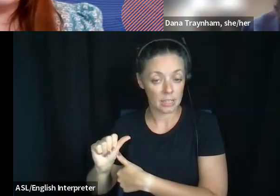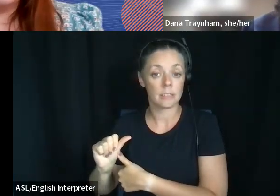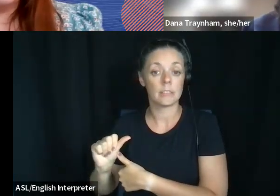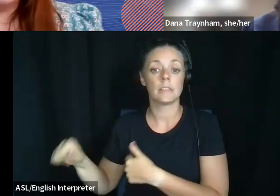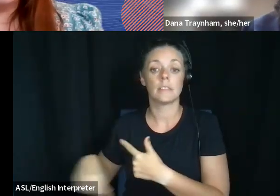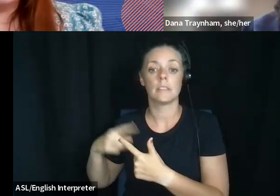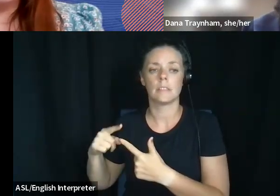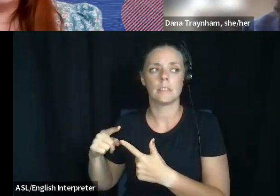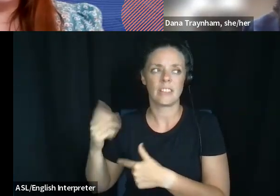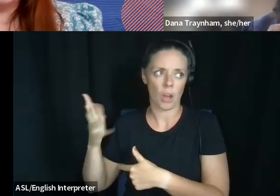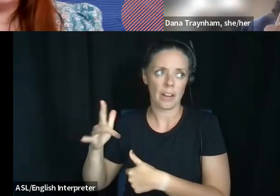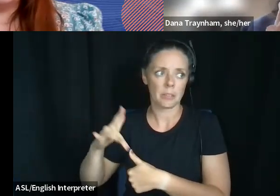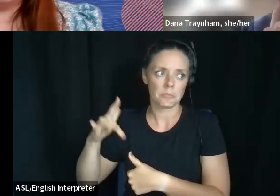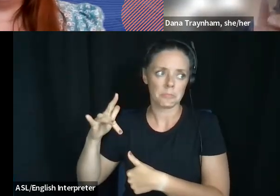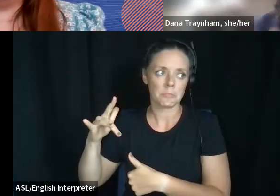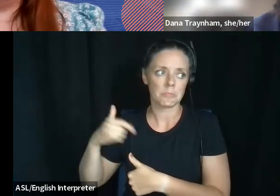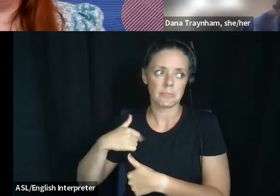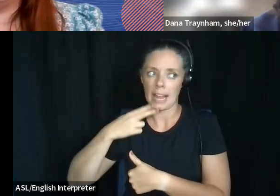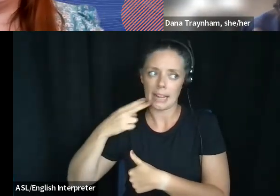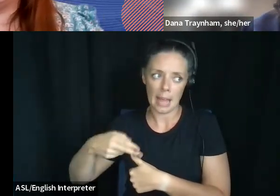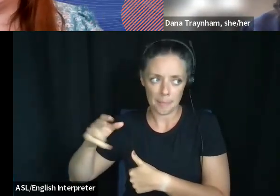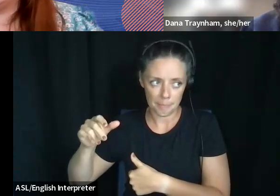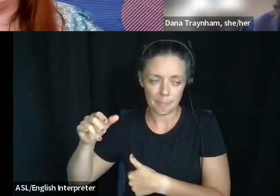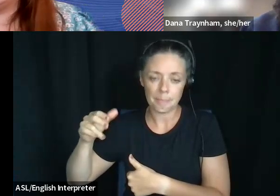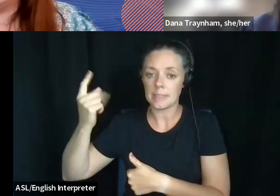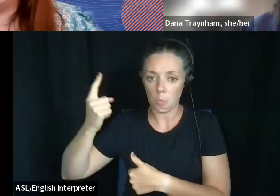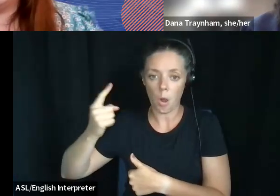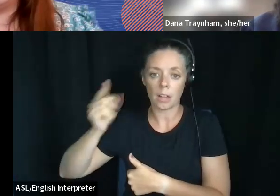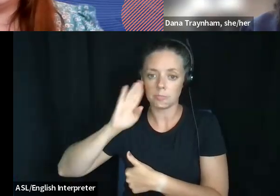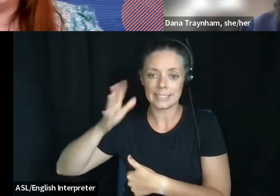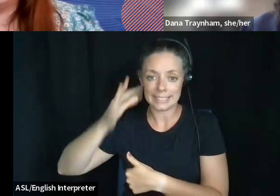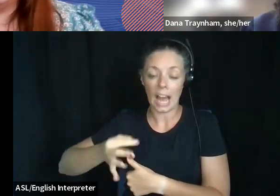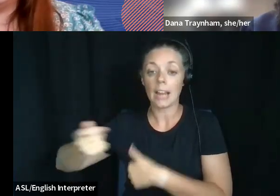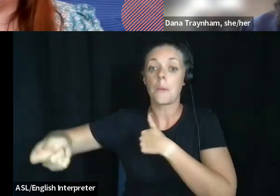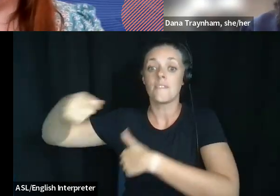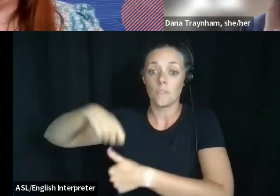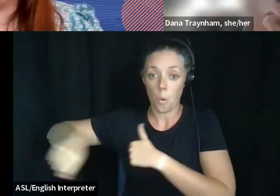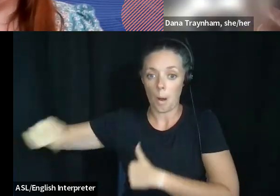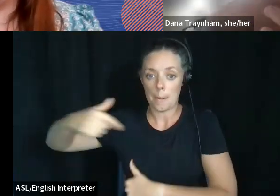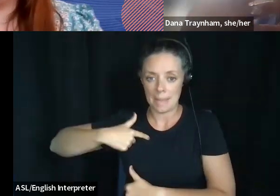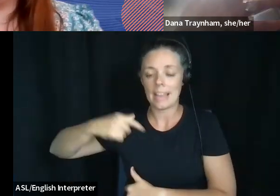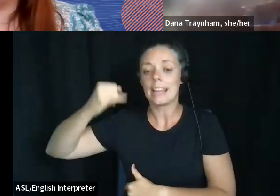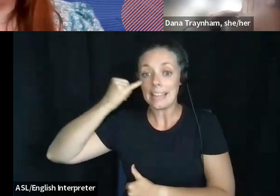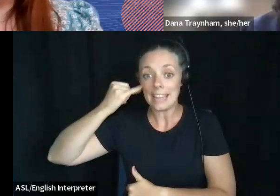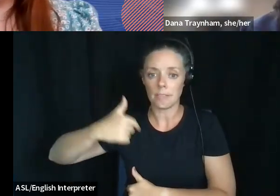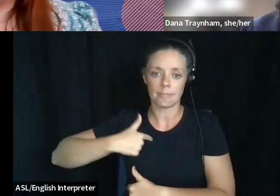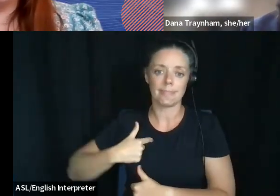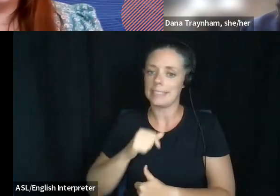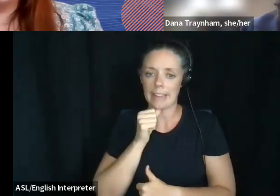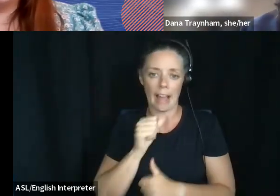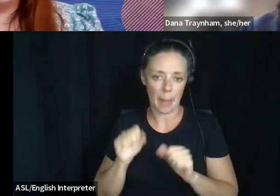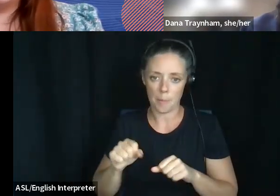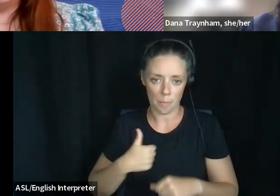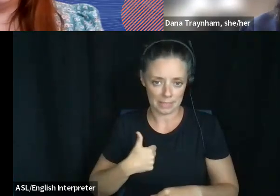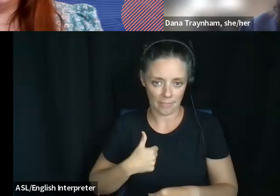We've already talked about that. That's when I name somebody to make decisions for me in any situation where I've been deemed unable to do so for